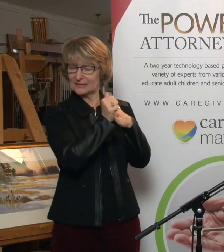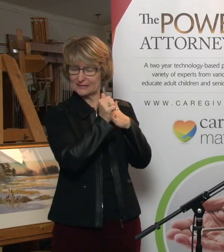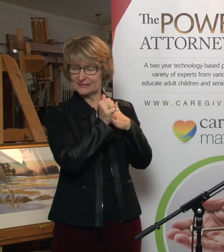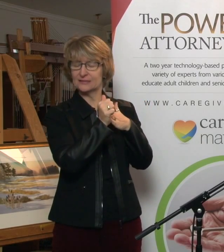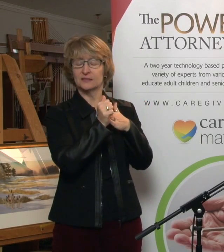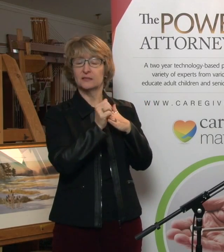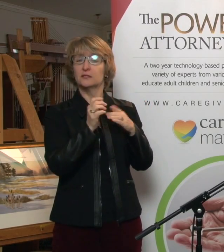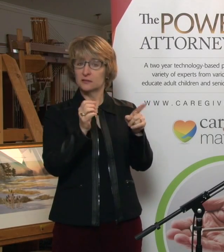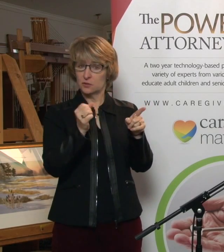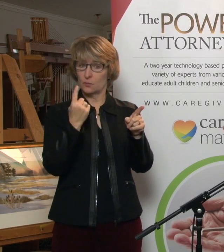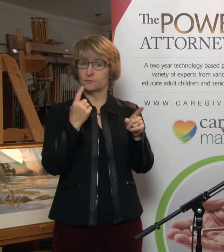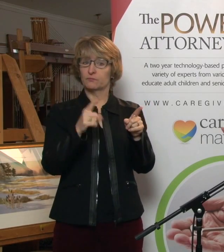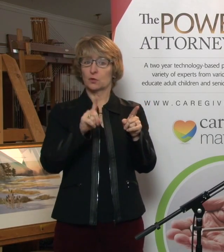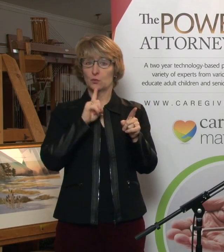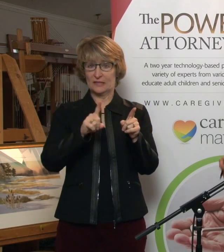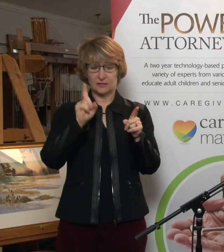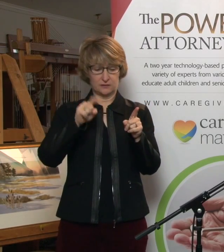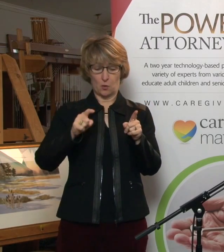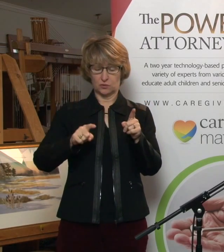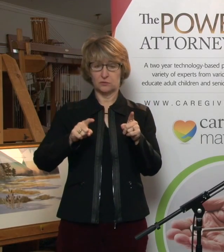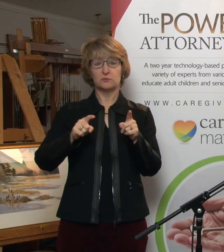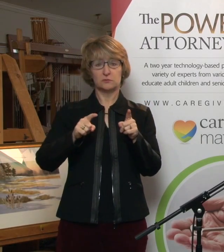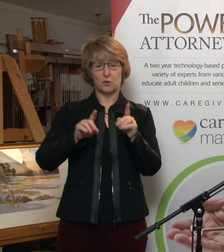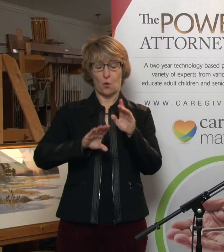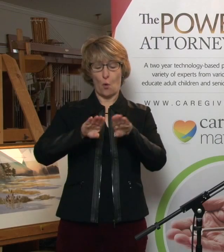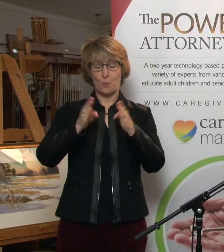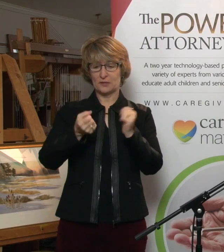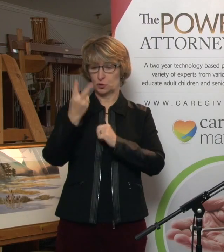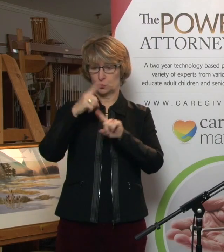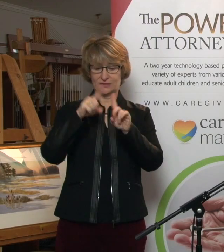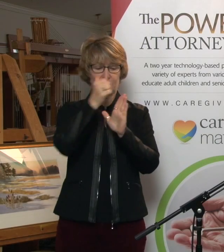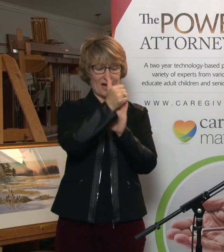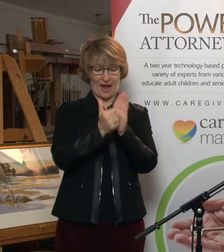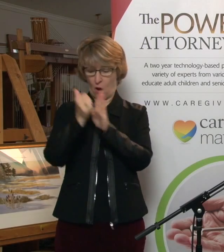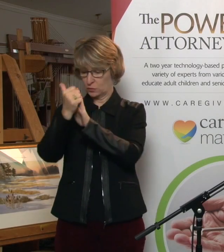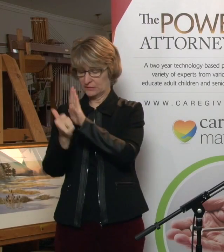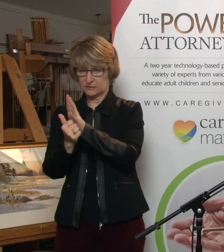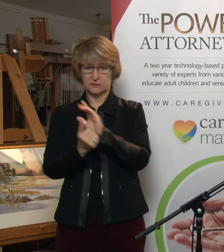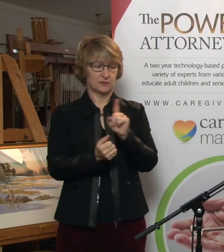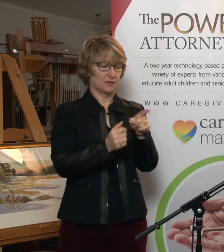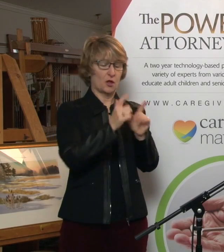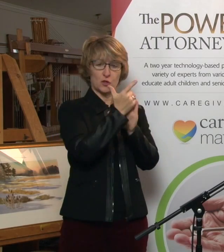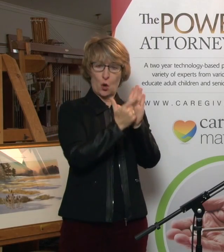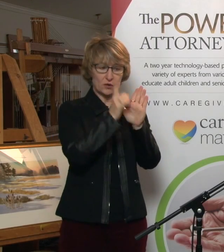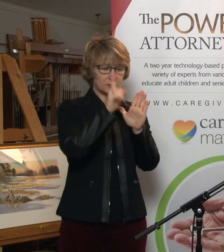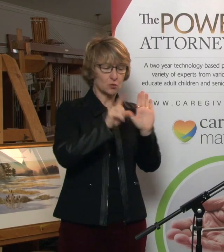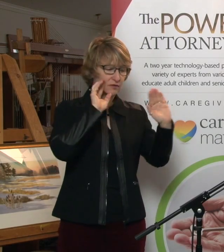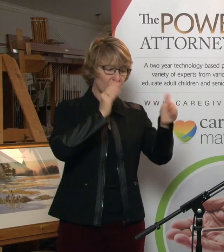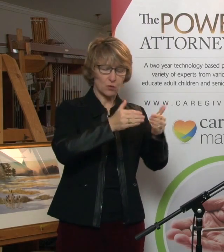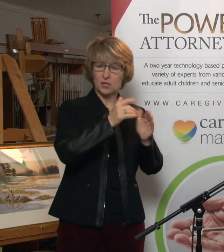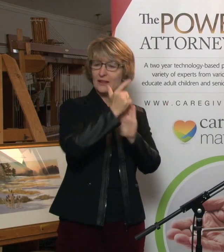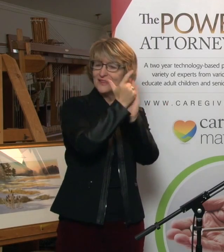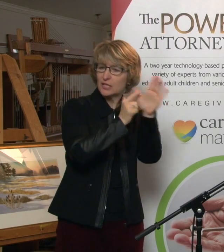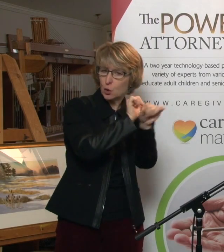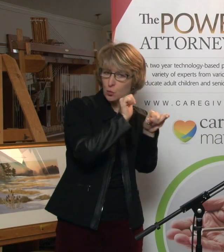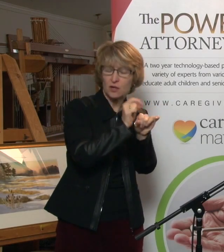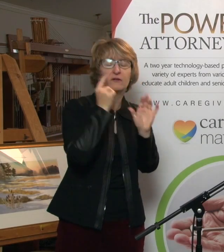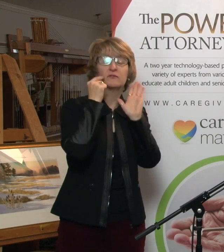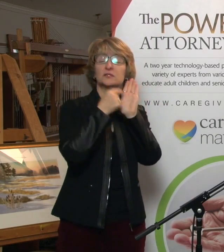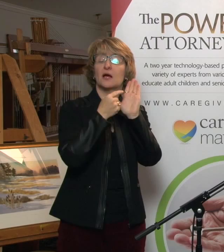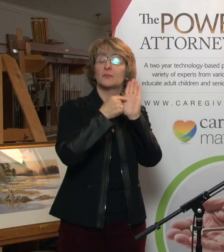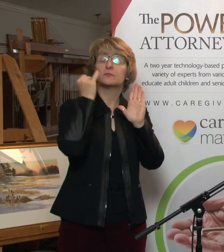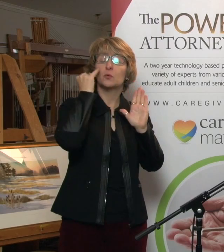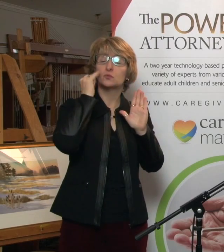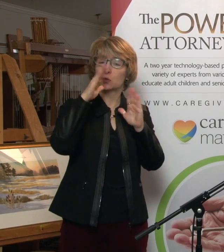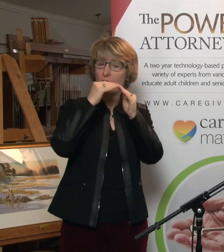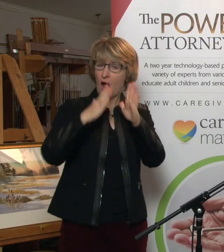are supposed to actually run two accounts. One of them for any actual legal work they do, and legal work would include things like, say, your house